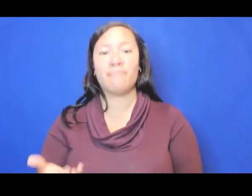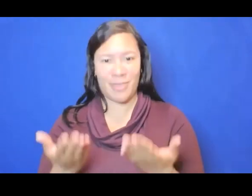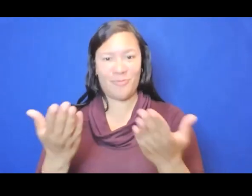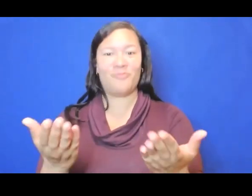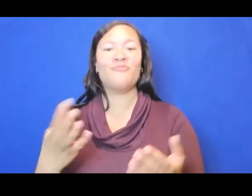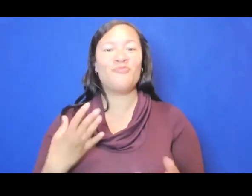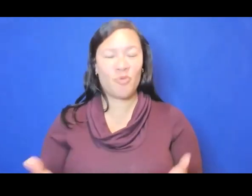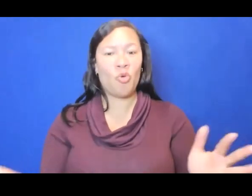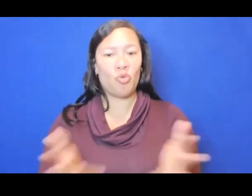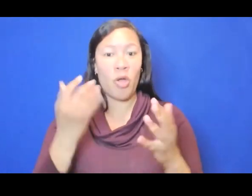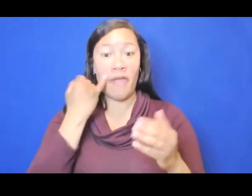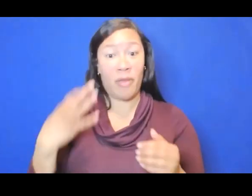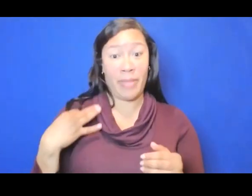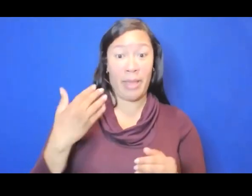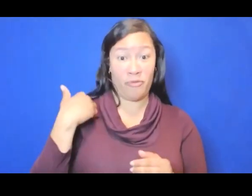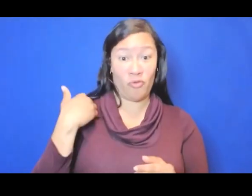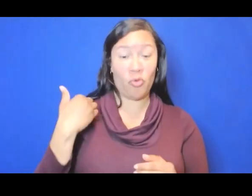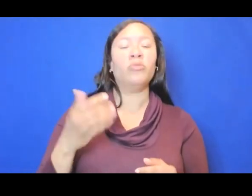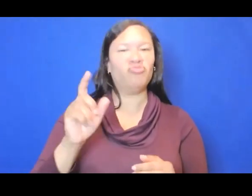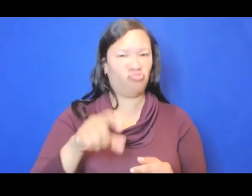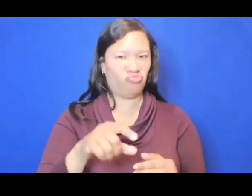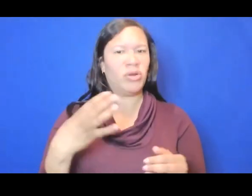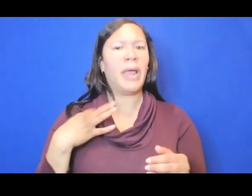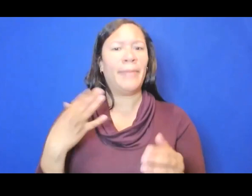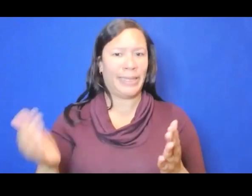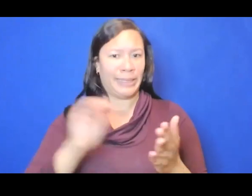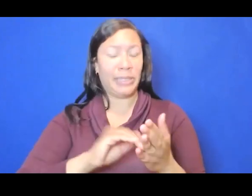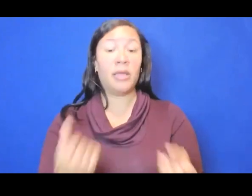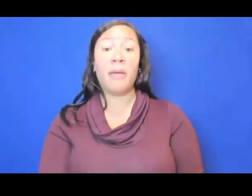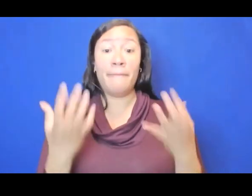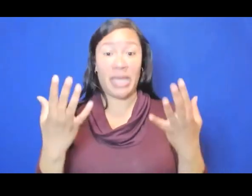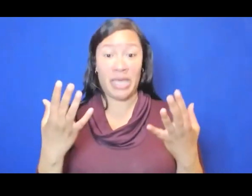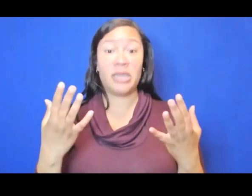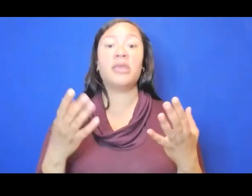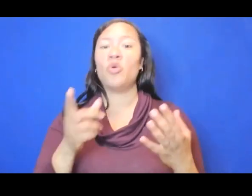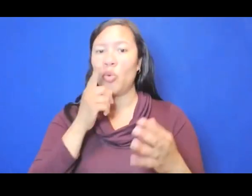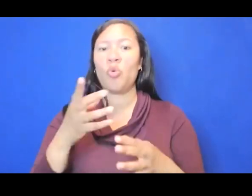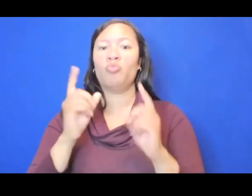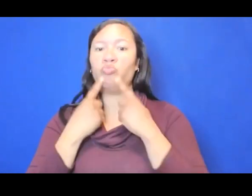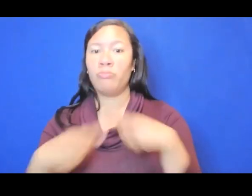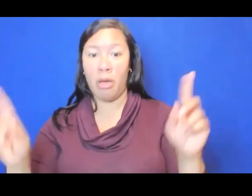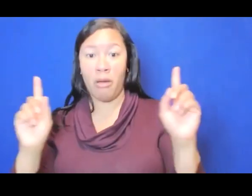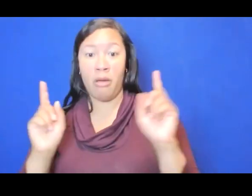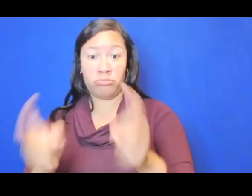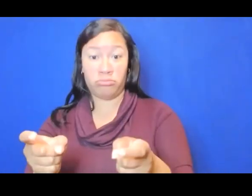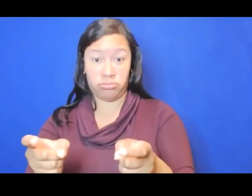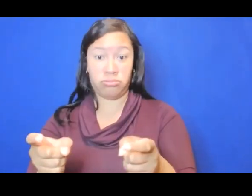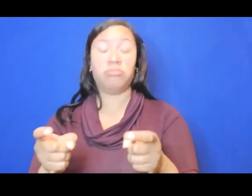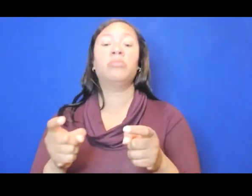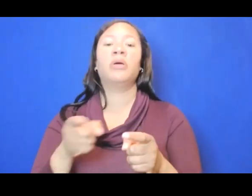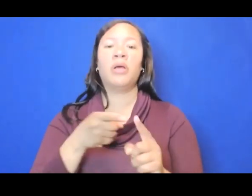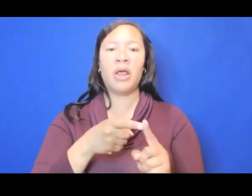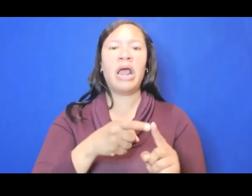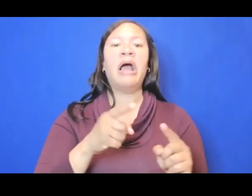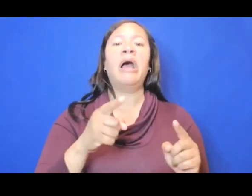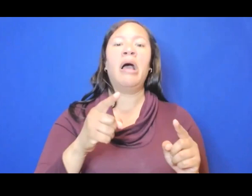applied in previous years to apply again. Many of our awardees received the award, not the first time they've applied, but their second,